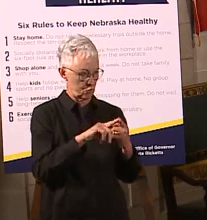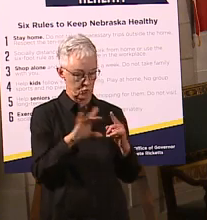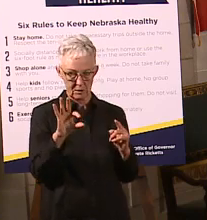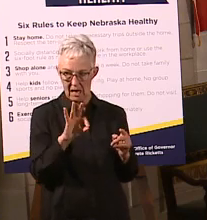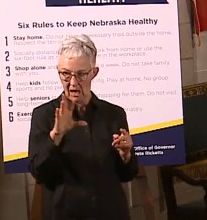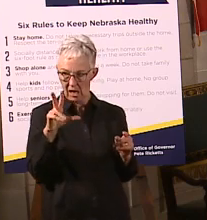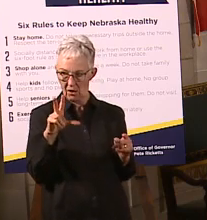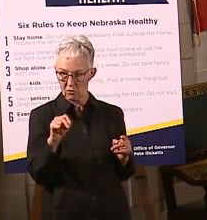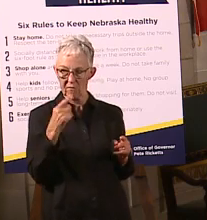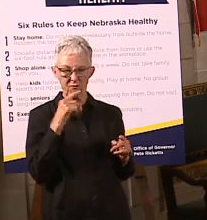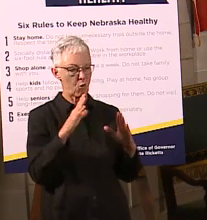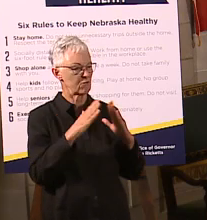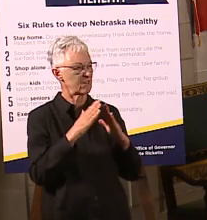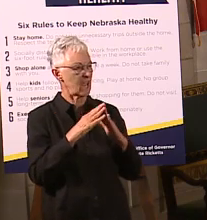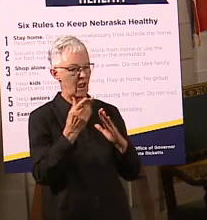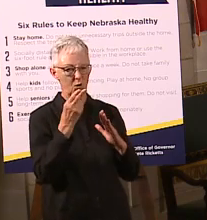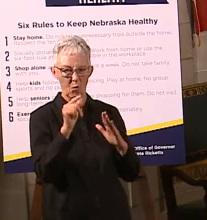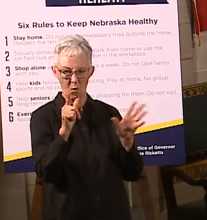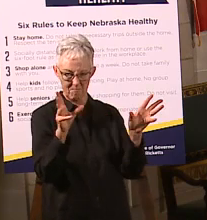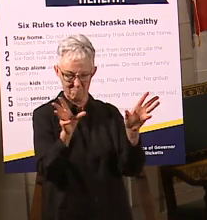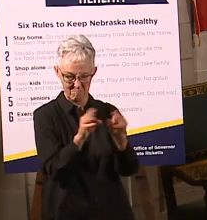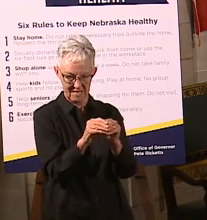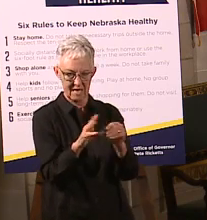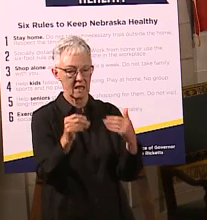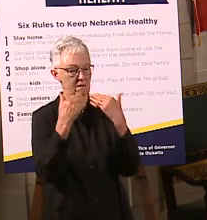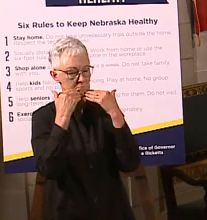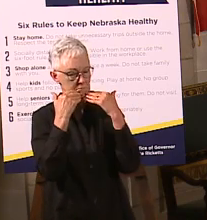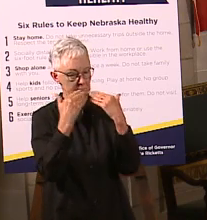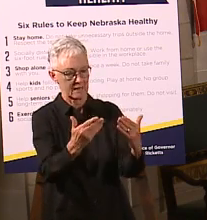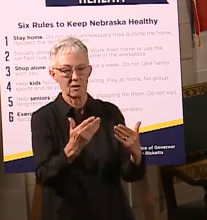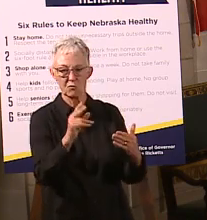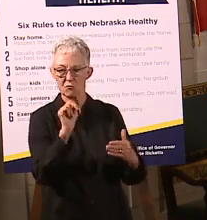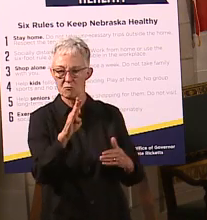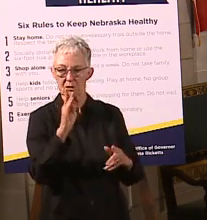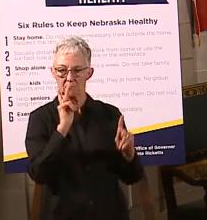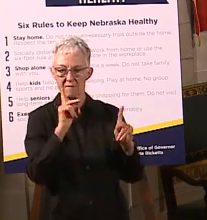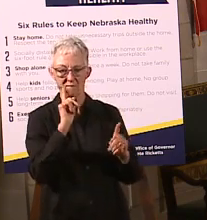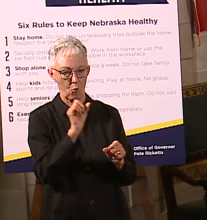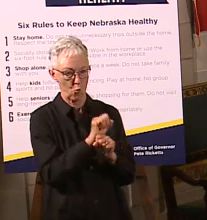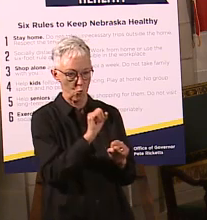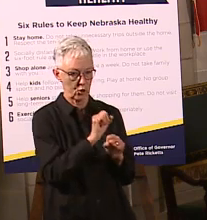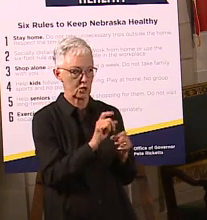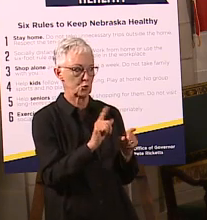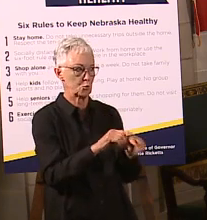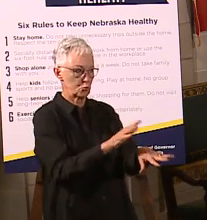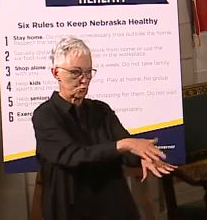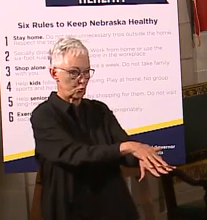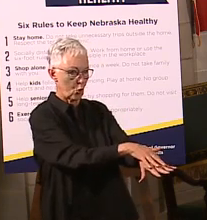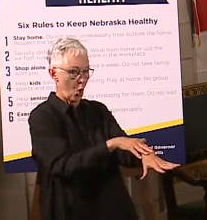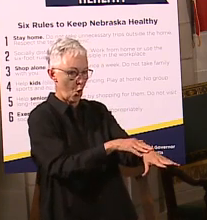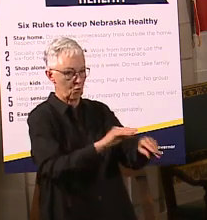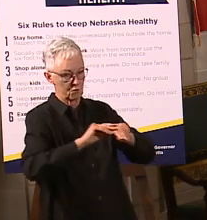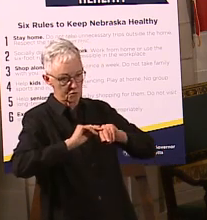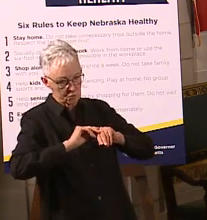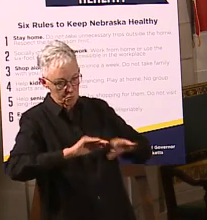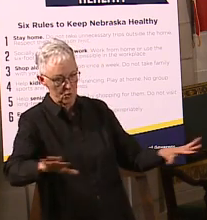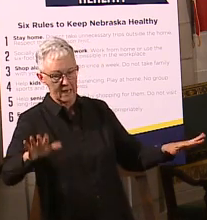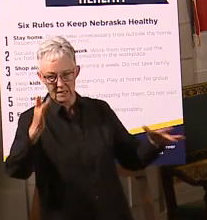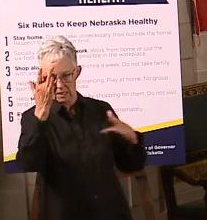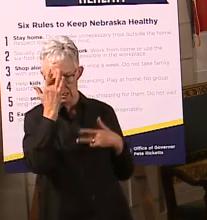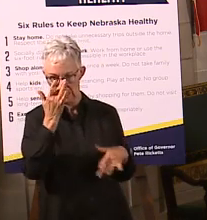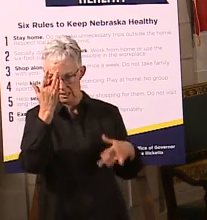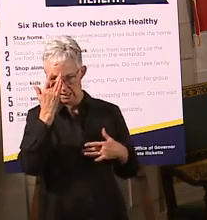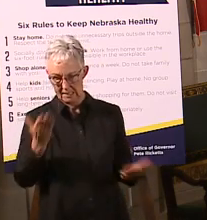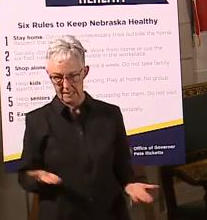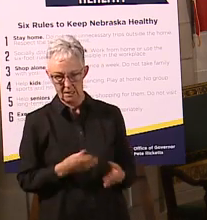from the folks there. I want to say thank you to all the Nebraskans who are working to be able to slow the spread of coronavirus here in our state. I appreciate all